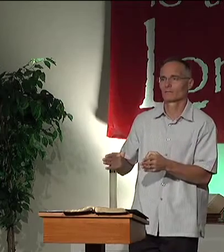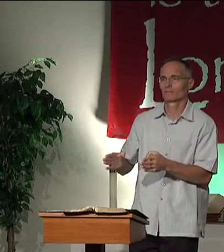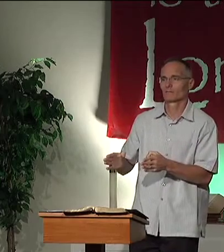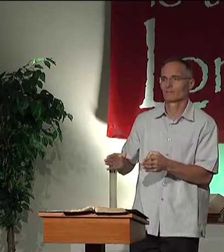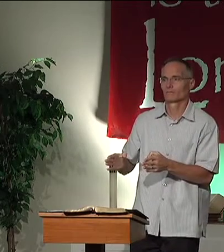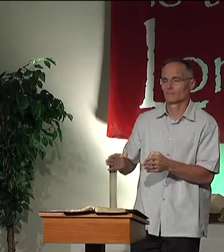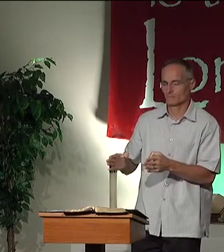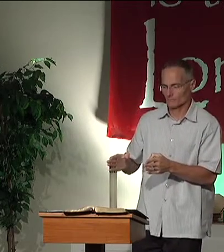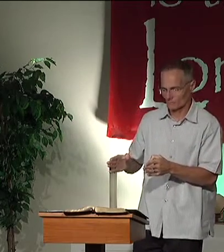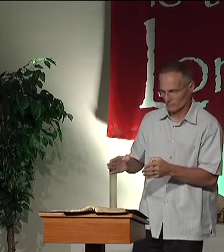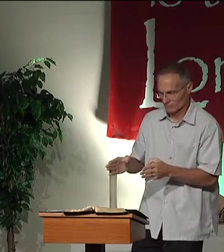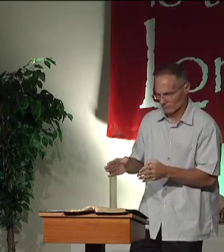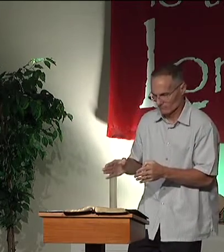of his holy plan.